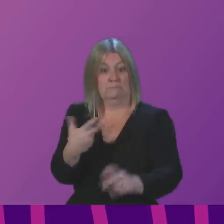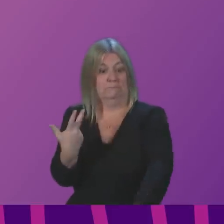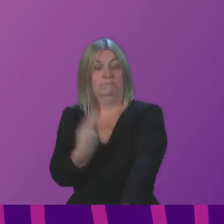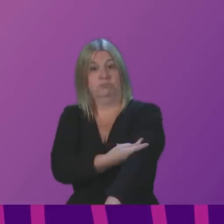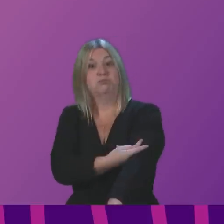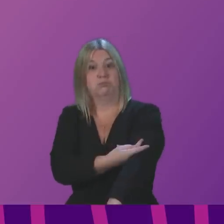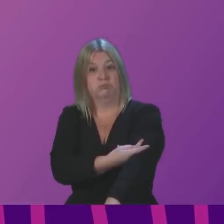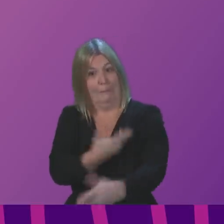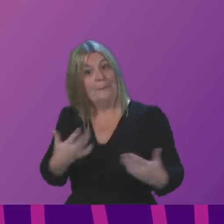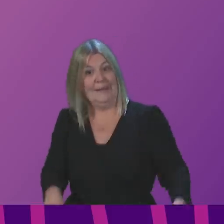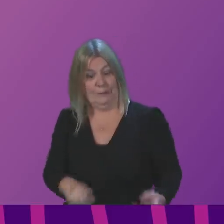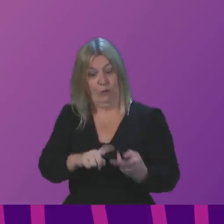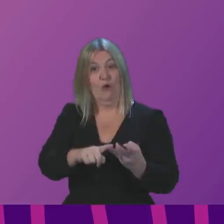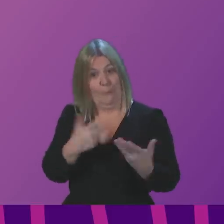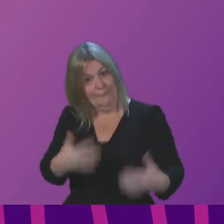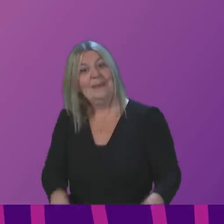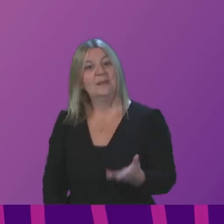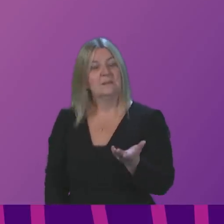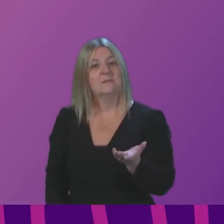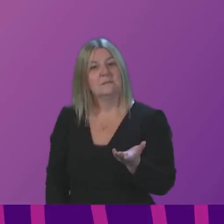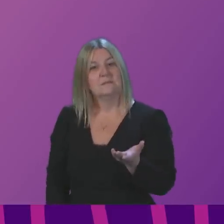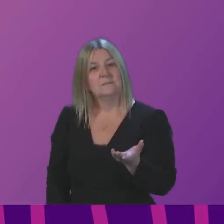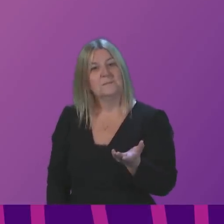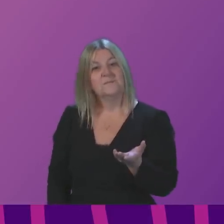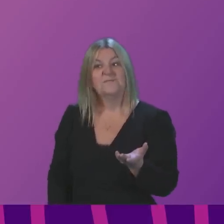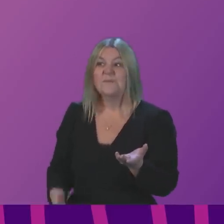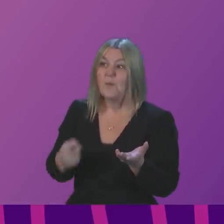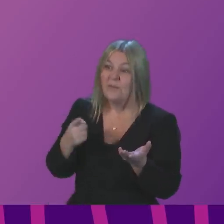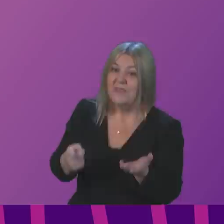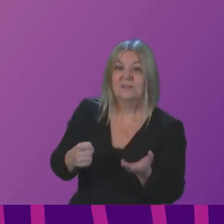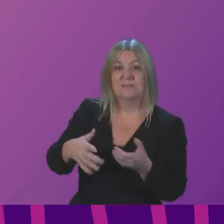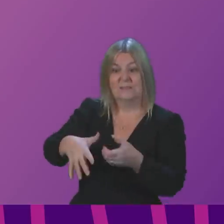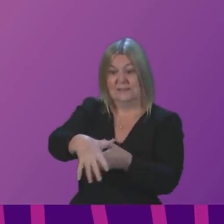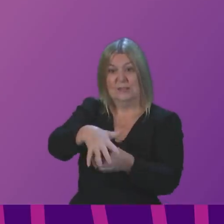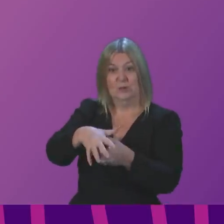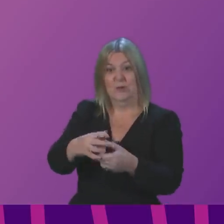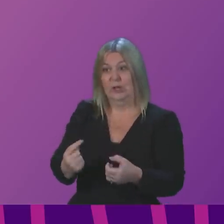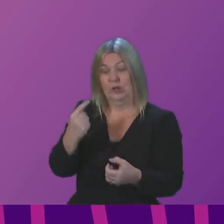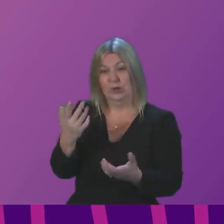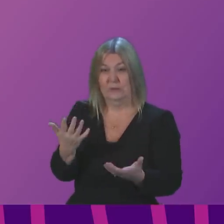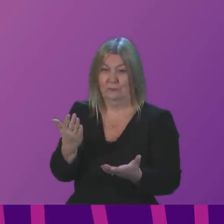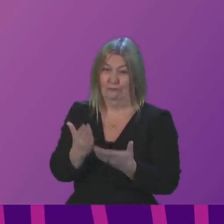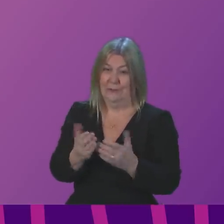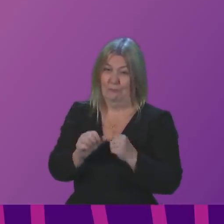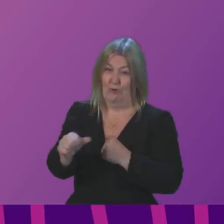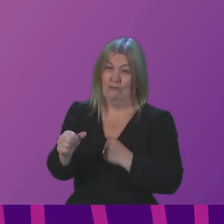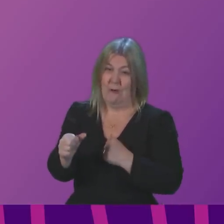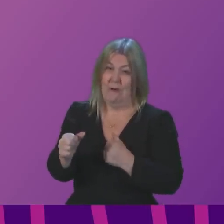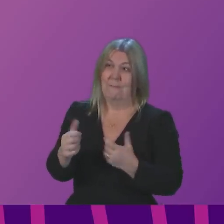days within that updated guidance. So this is one of these situations in a massive programme where the advice